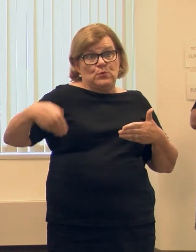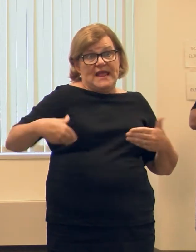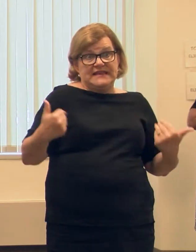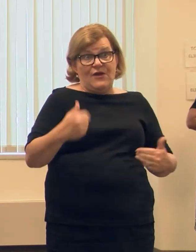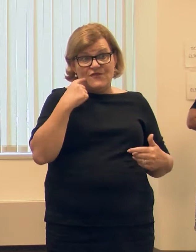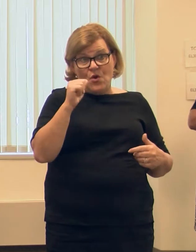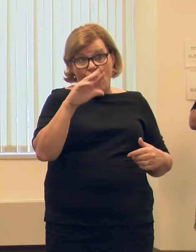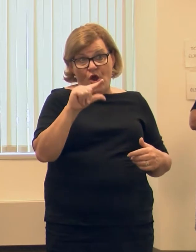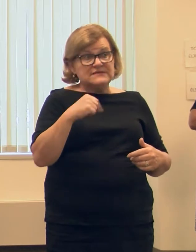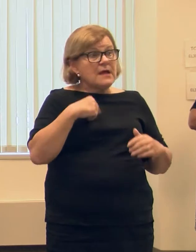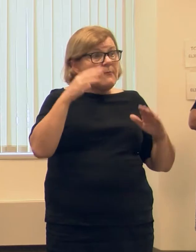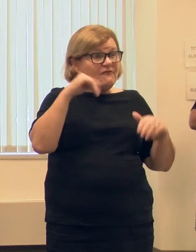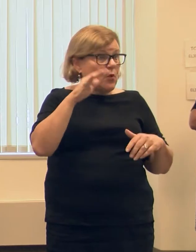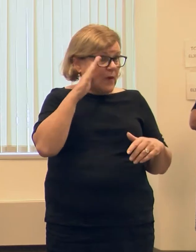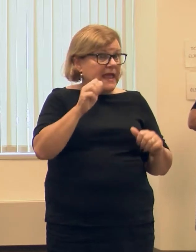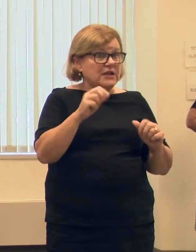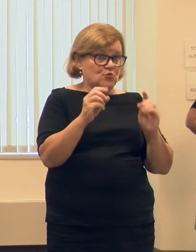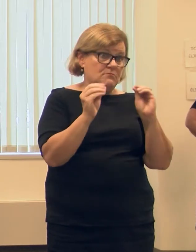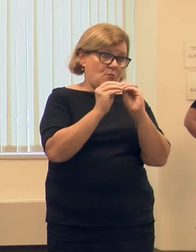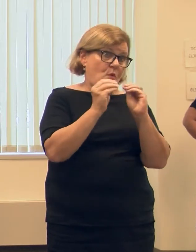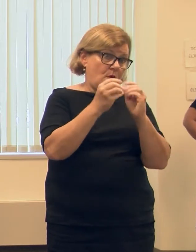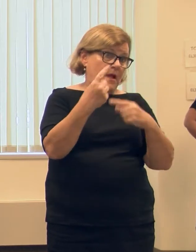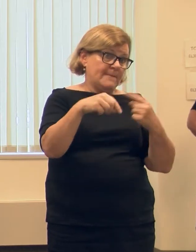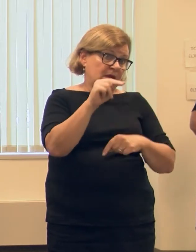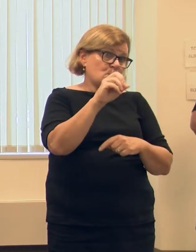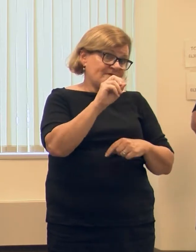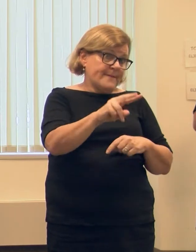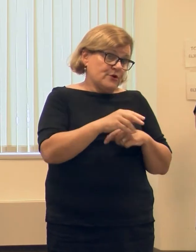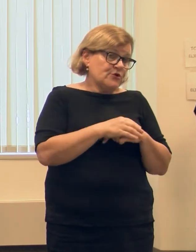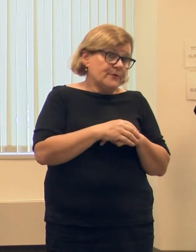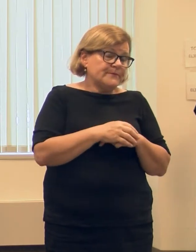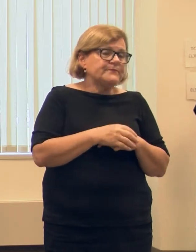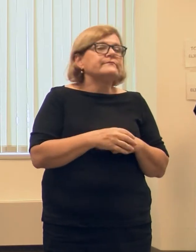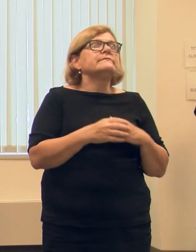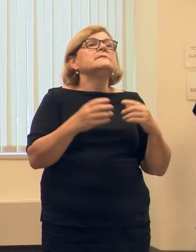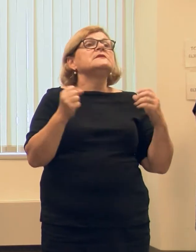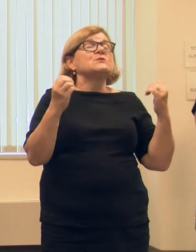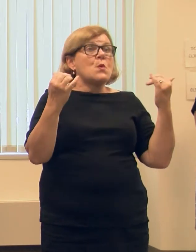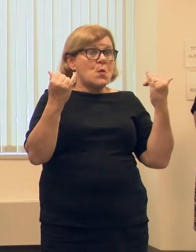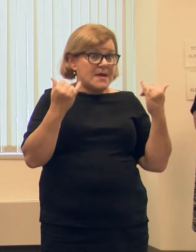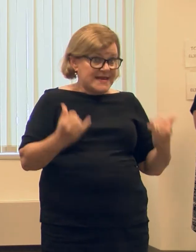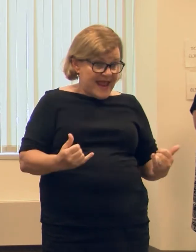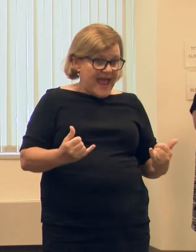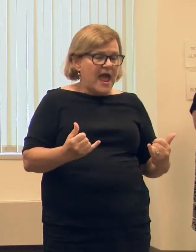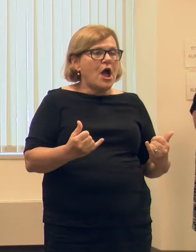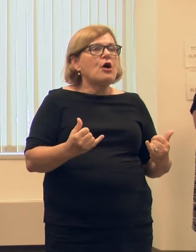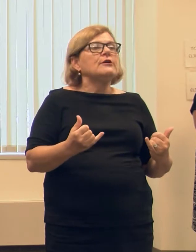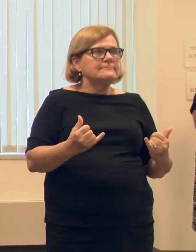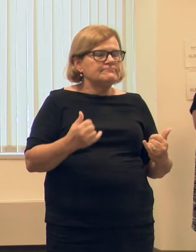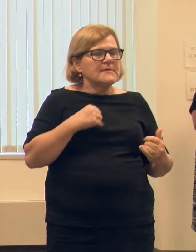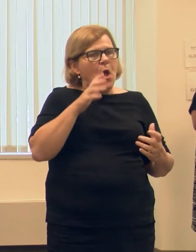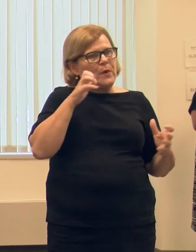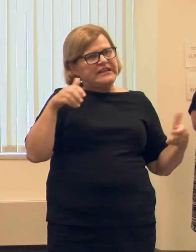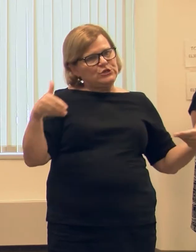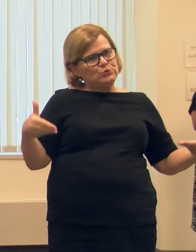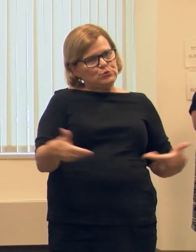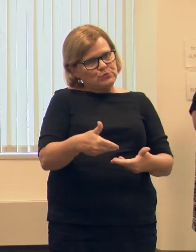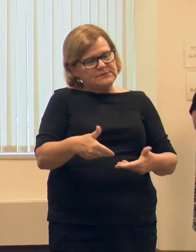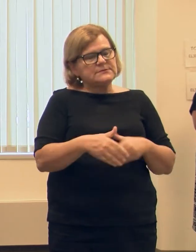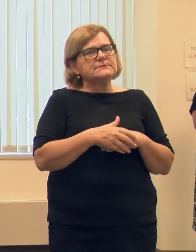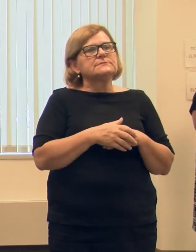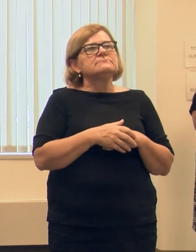election, I'm hopeful that we can do more of that in November. So with that sort of overview, I want to introduce